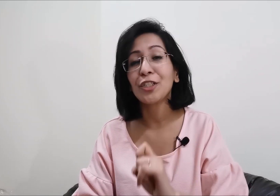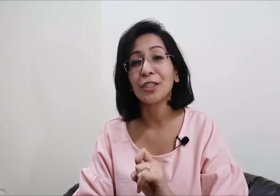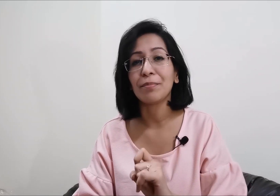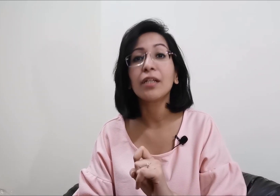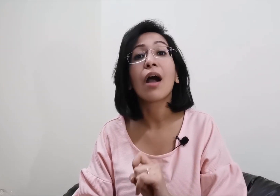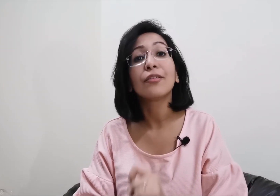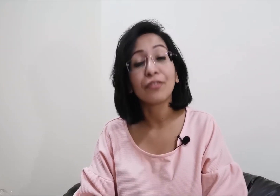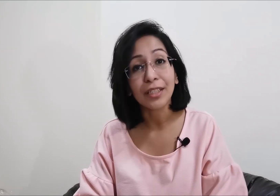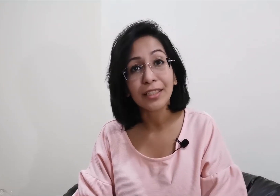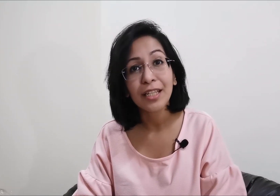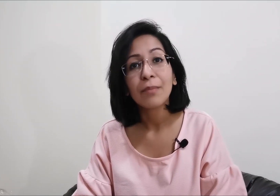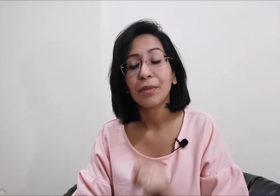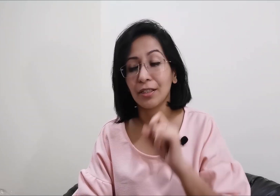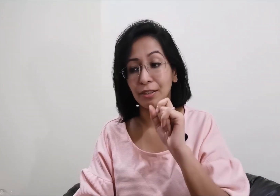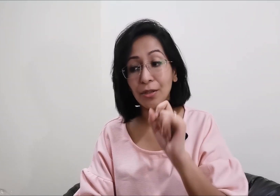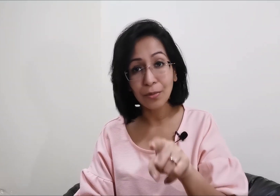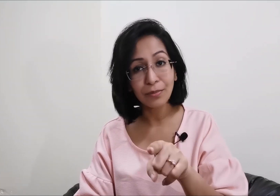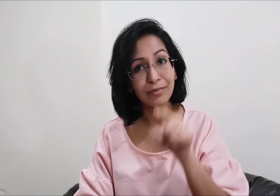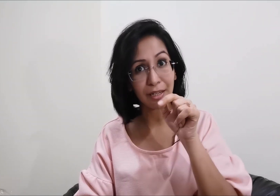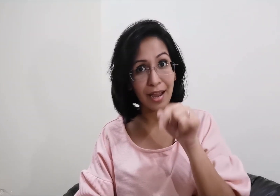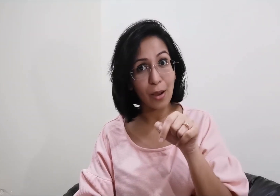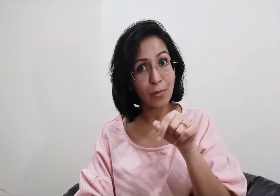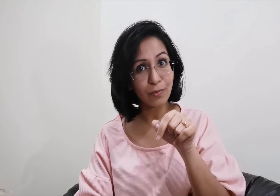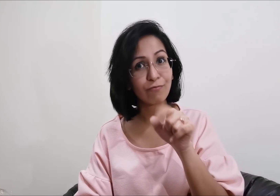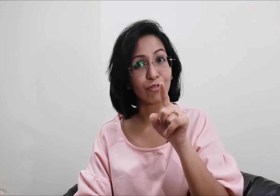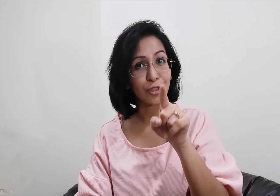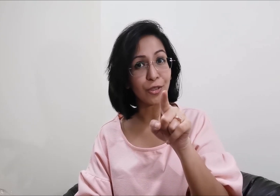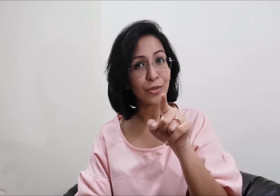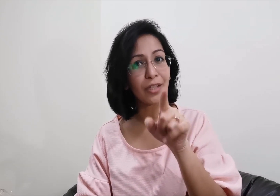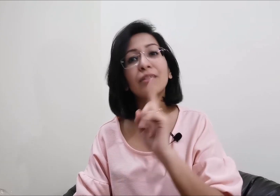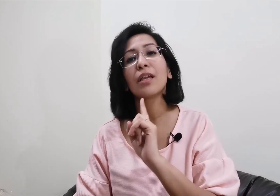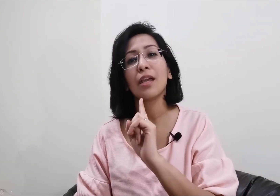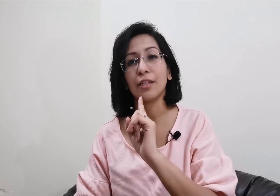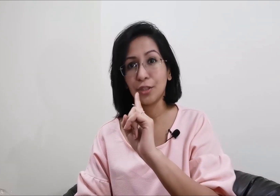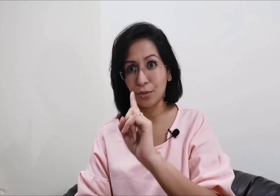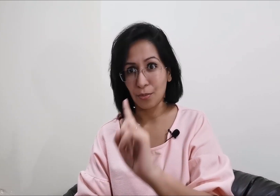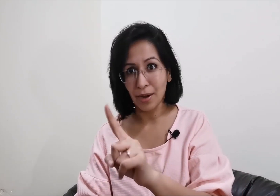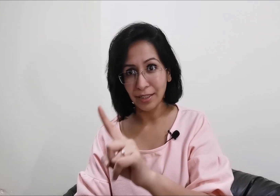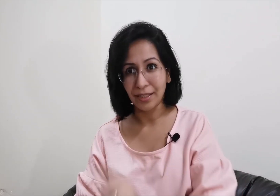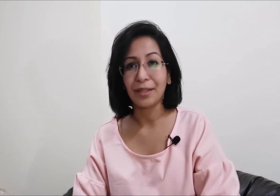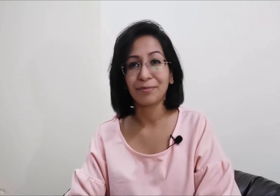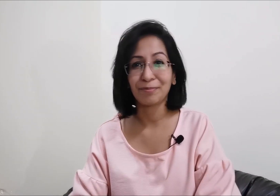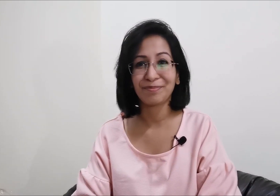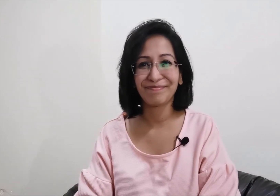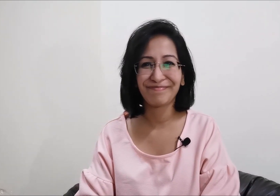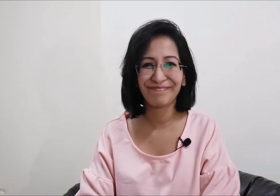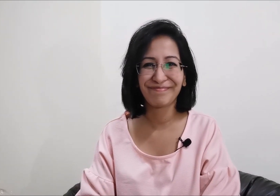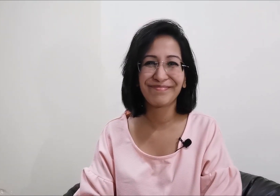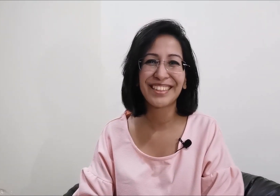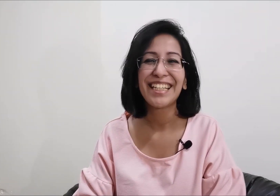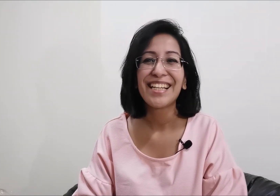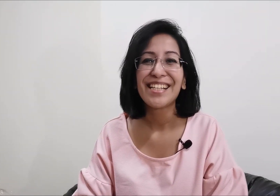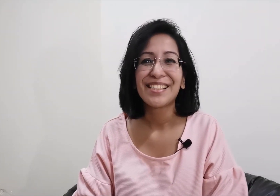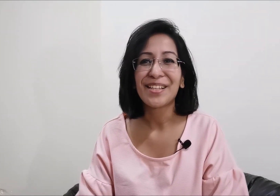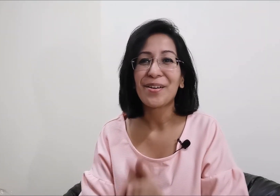mention be confident because you know that now what you're doing is the right thing so